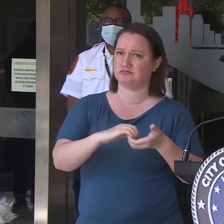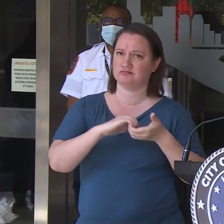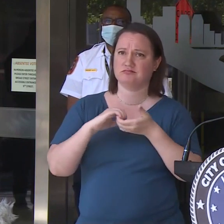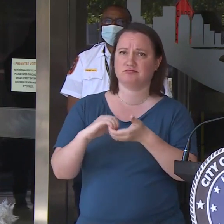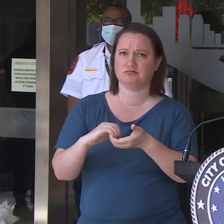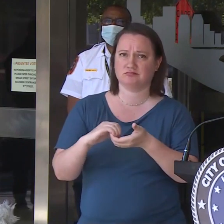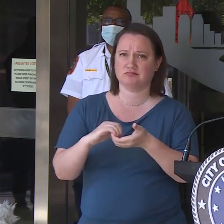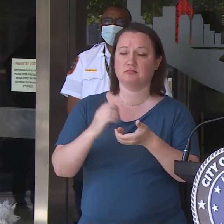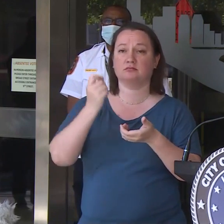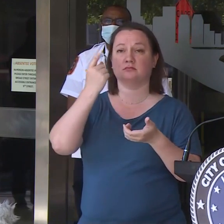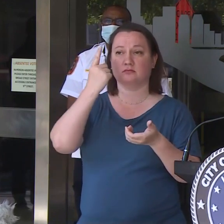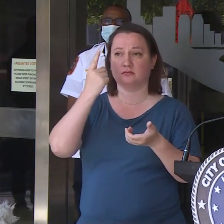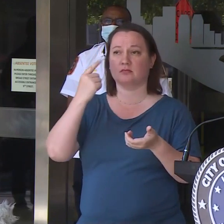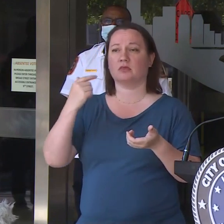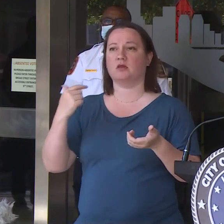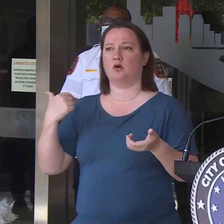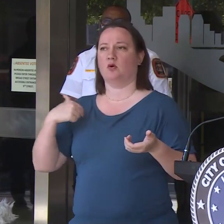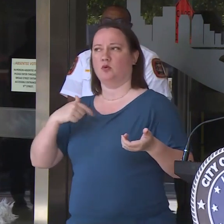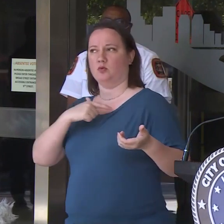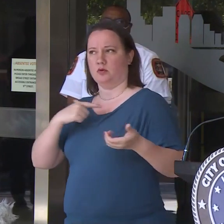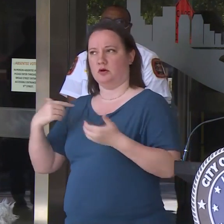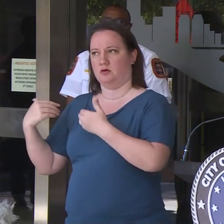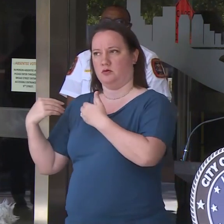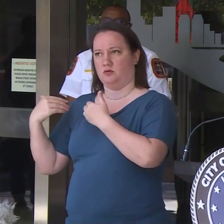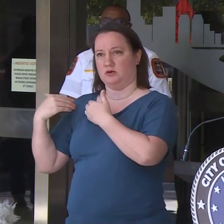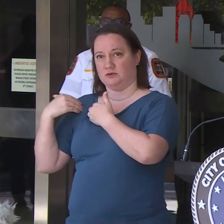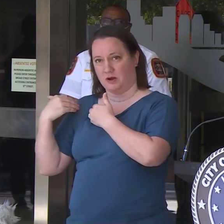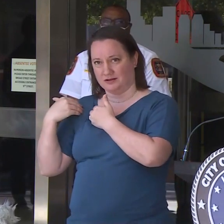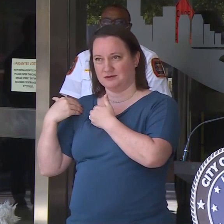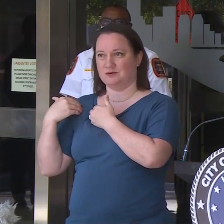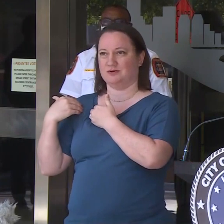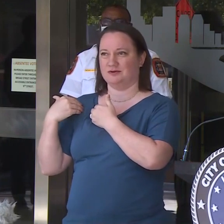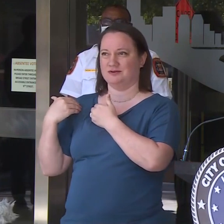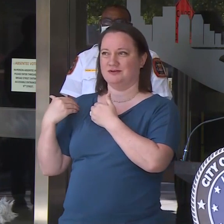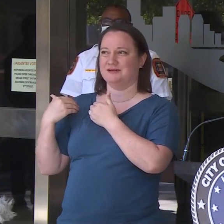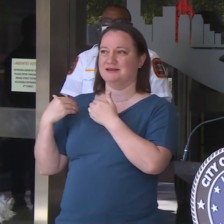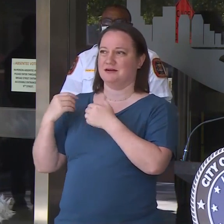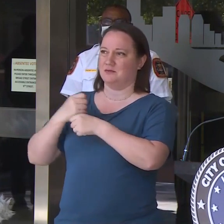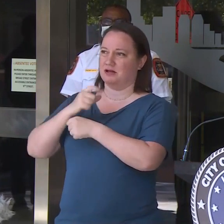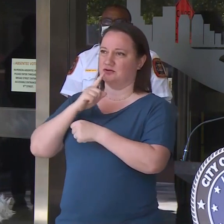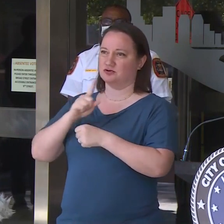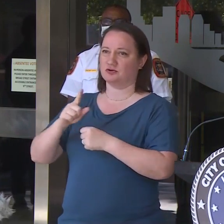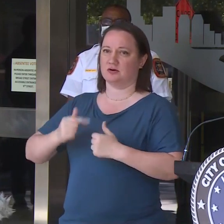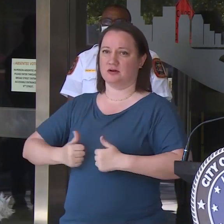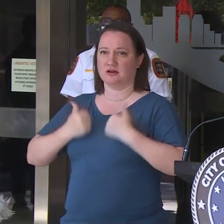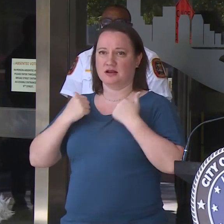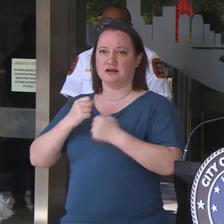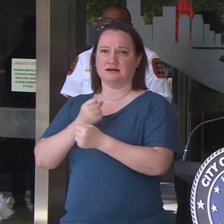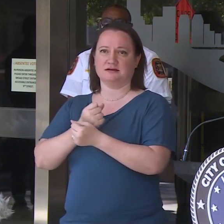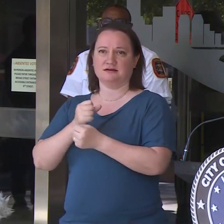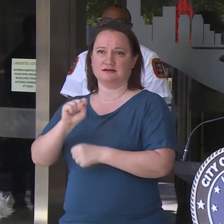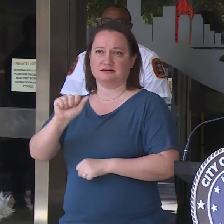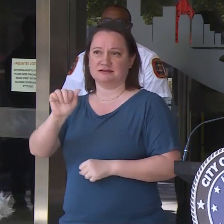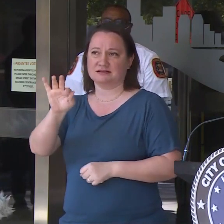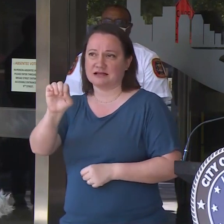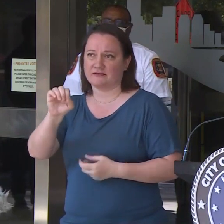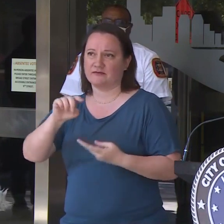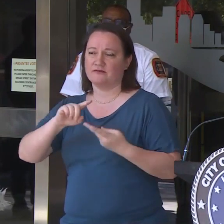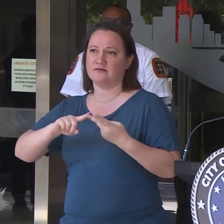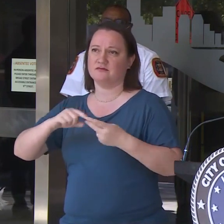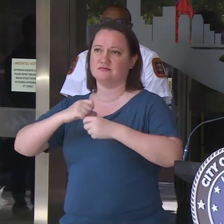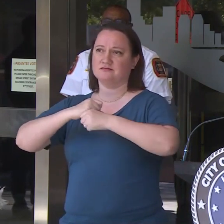However, we are responsible for the safety of life and property in this city,